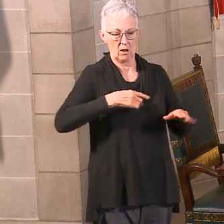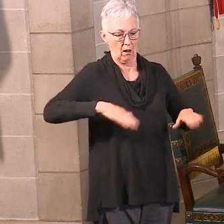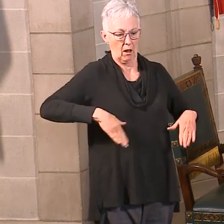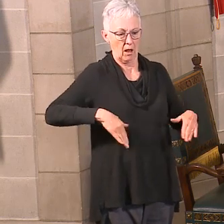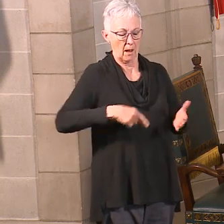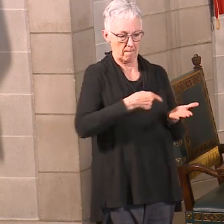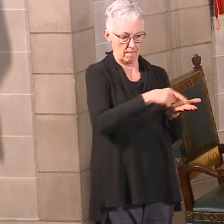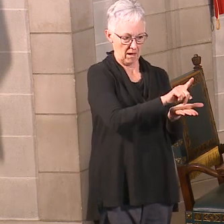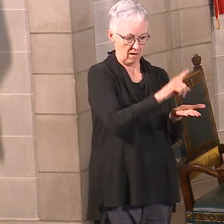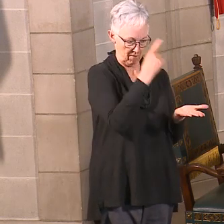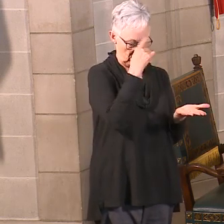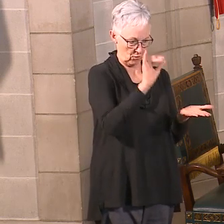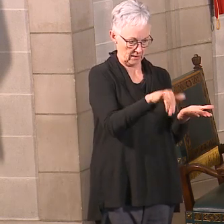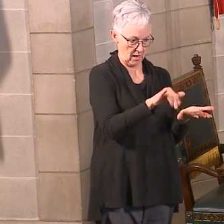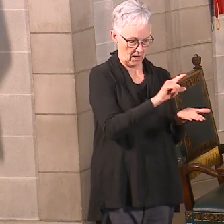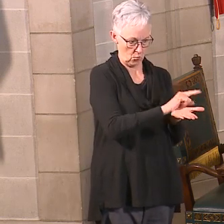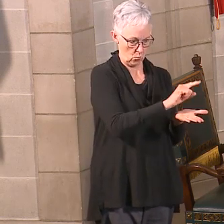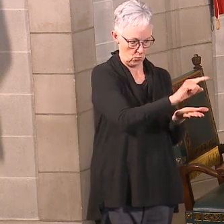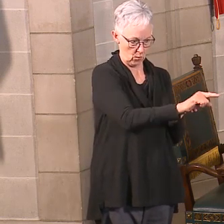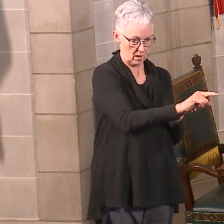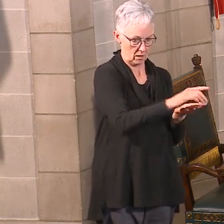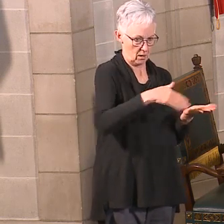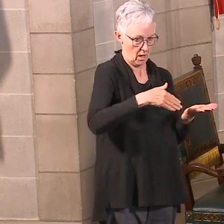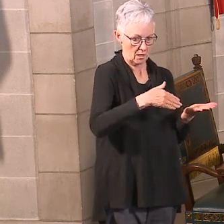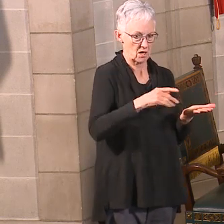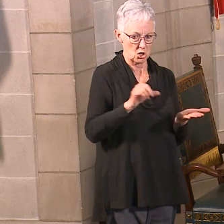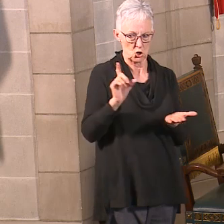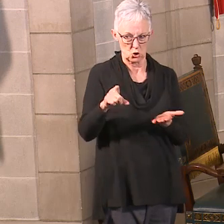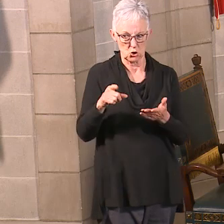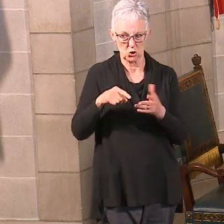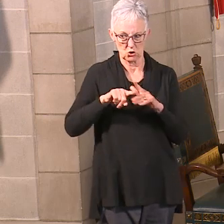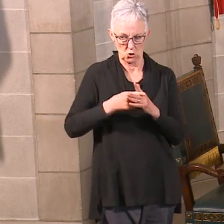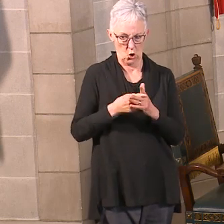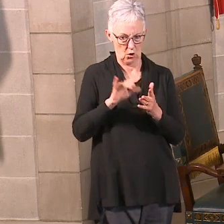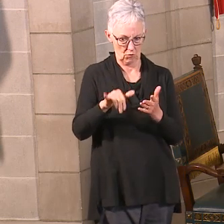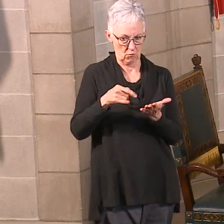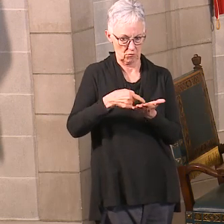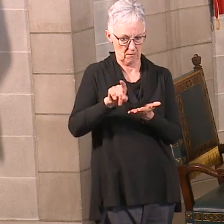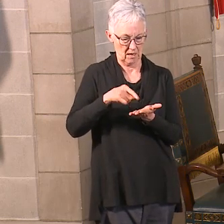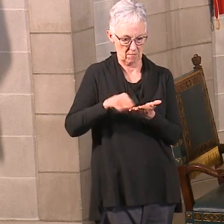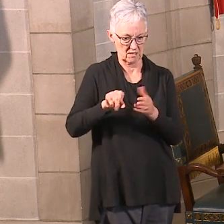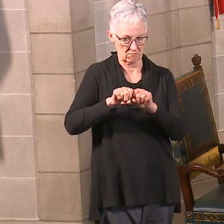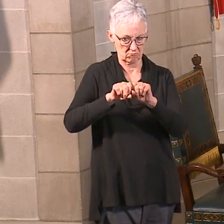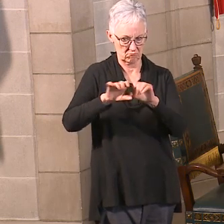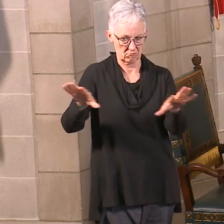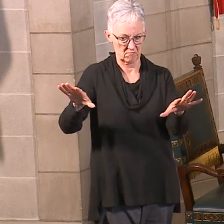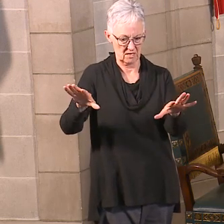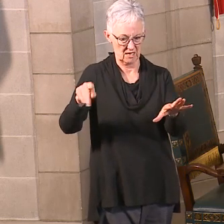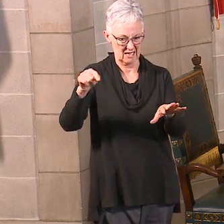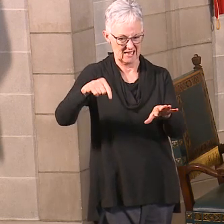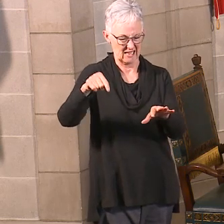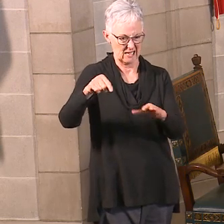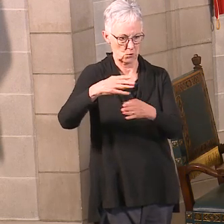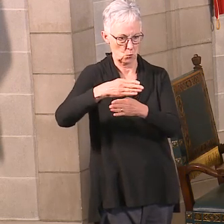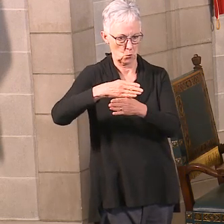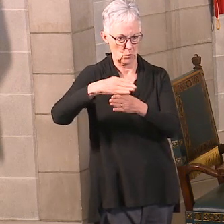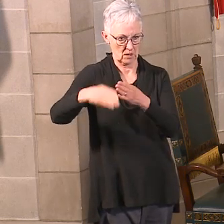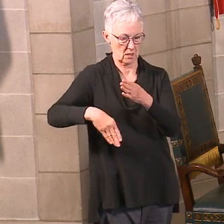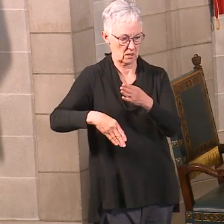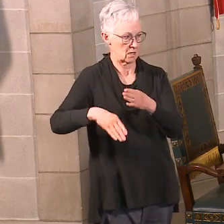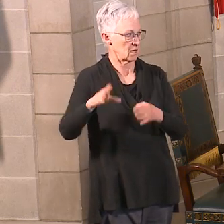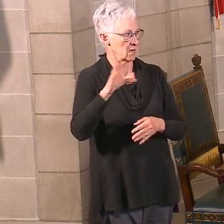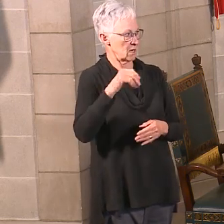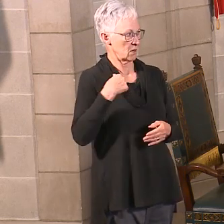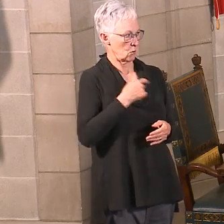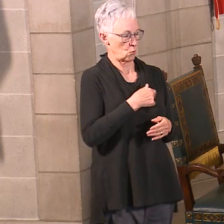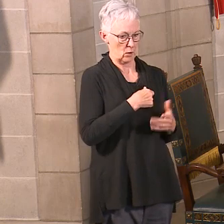this weekend. And so that should be paid this weekend. We have paid all claims filed for the most recent week, the week that ended on the